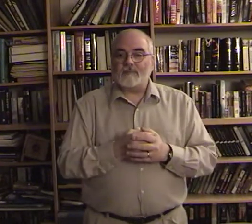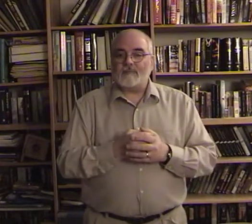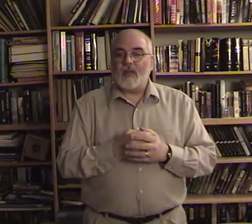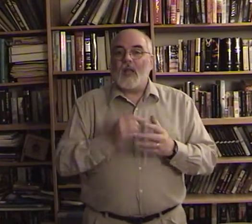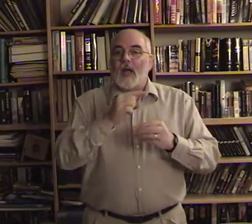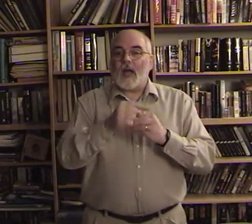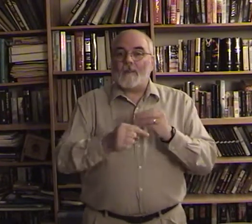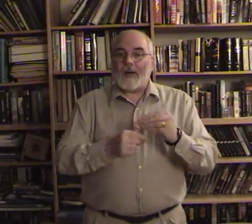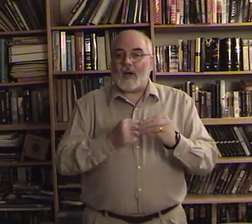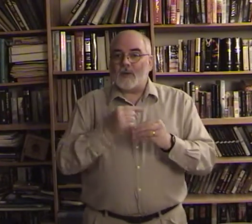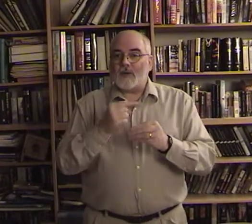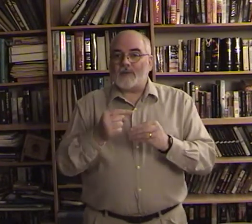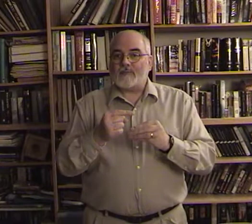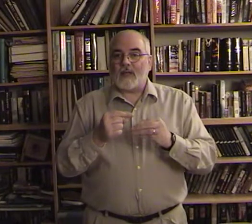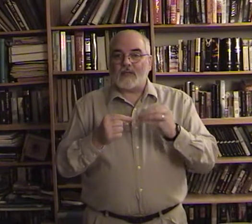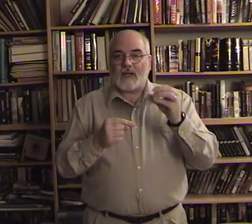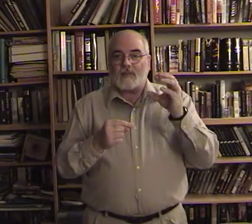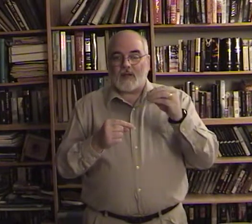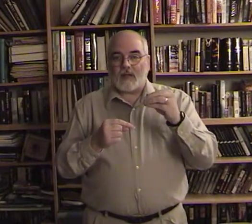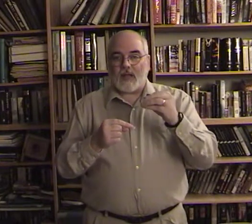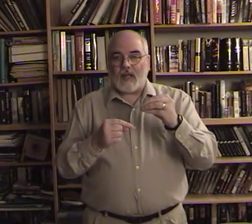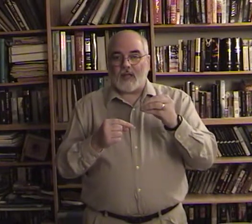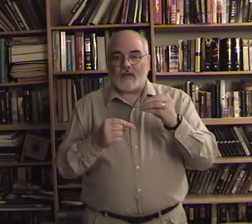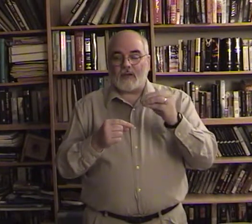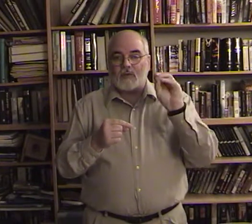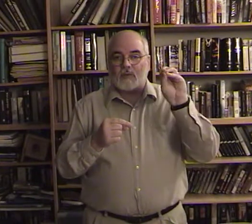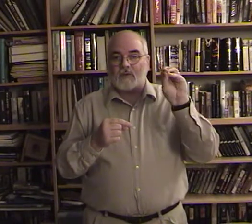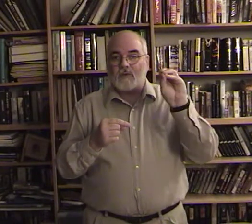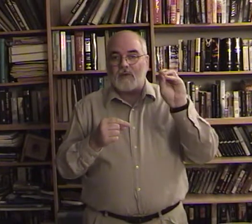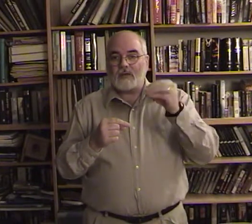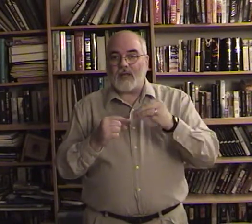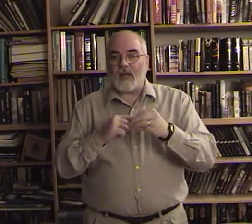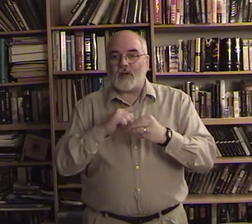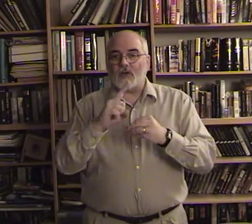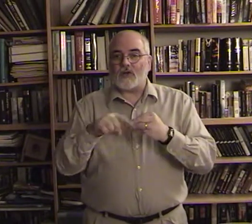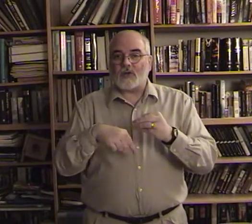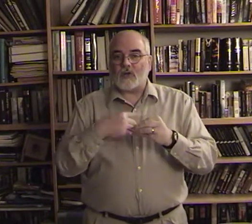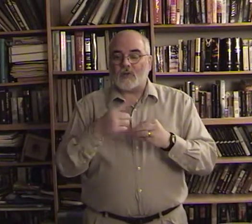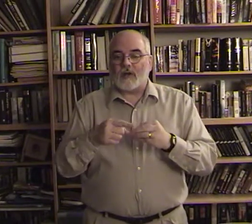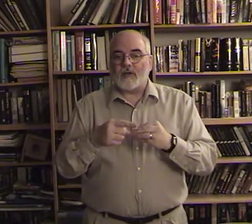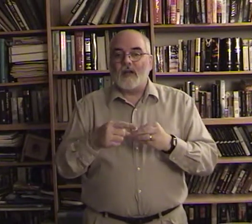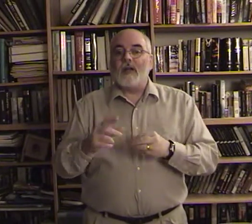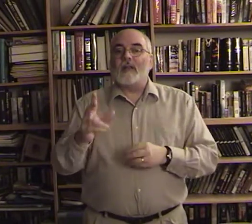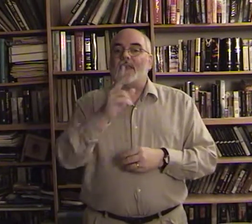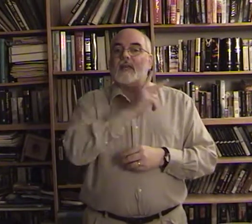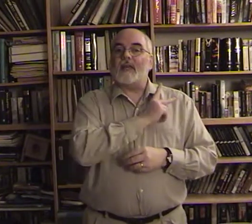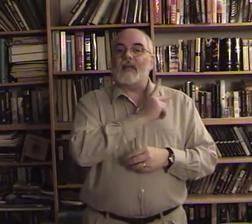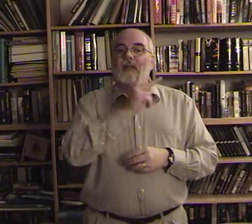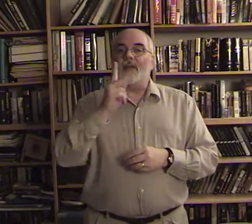about it's kind of a hand here with the fingers together circle around the kingdom